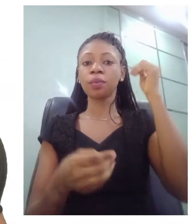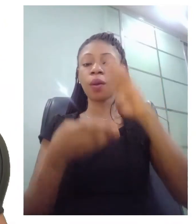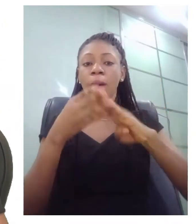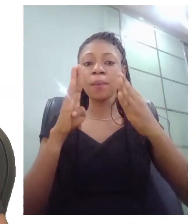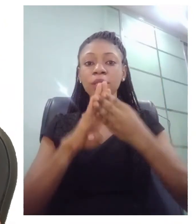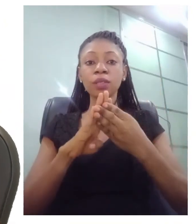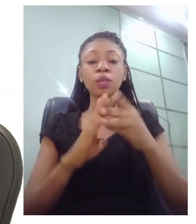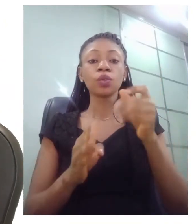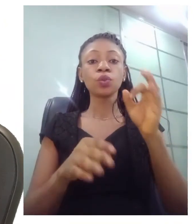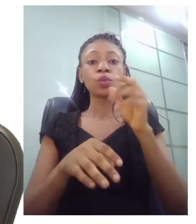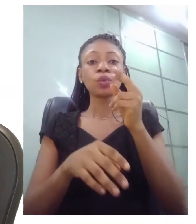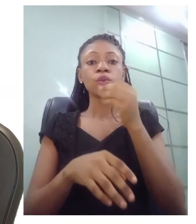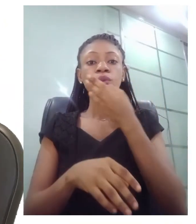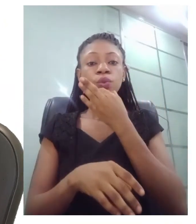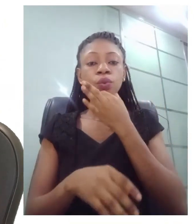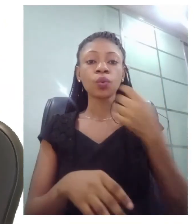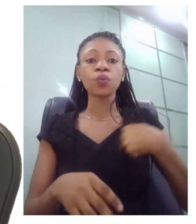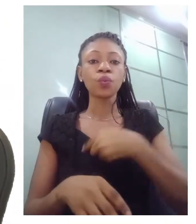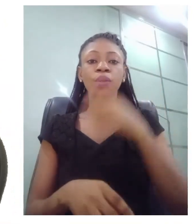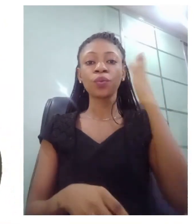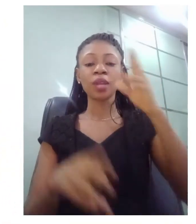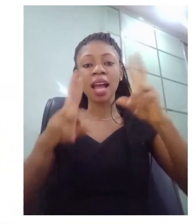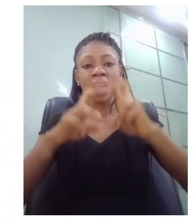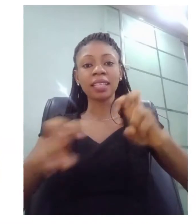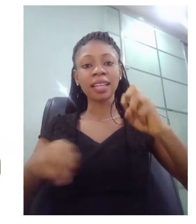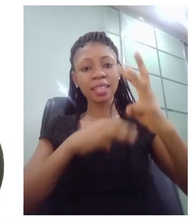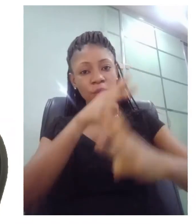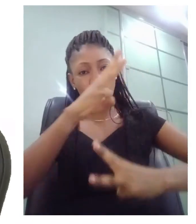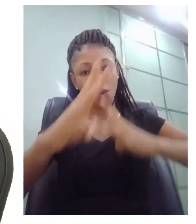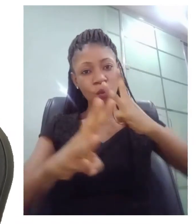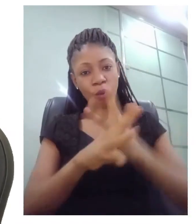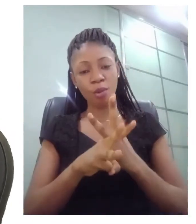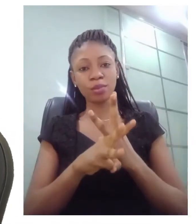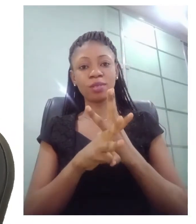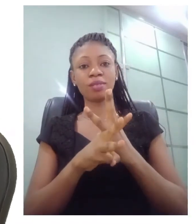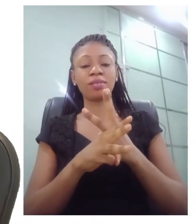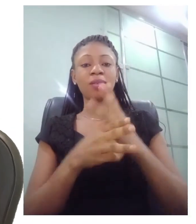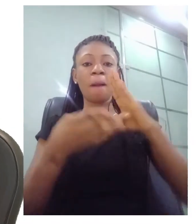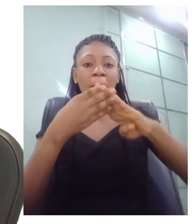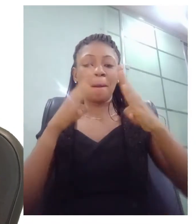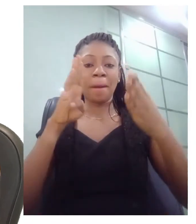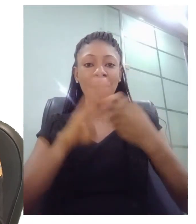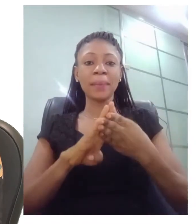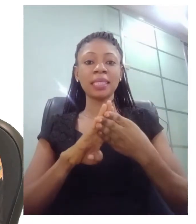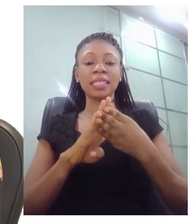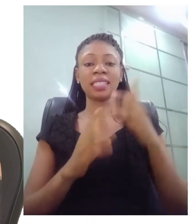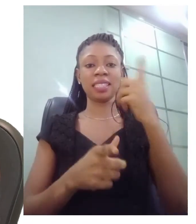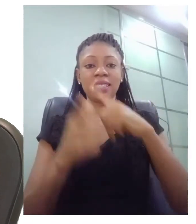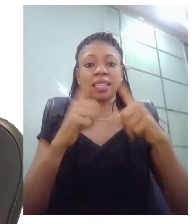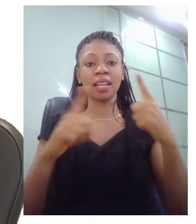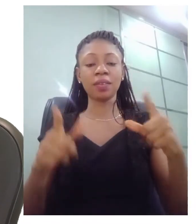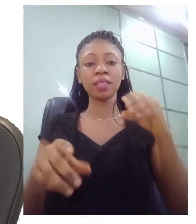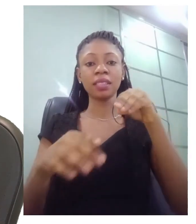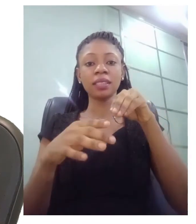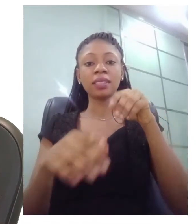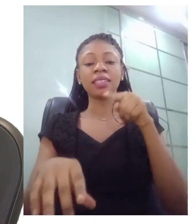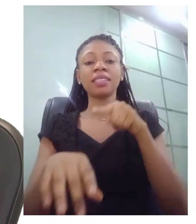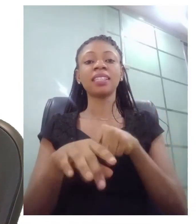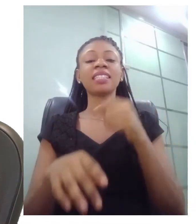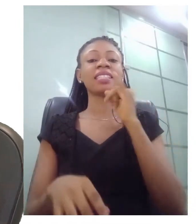right. So this is the indigenous hands, the indigenous voices. Do not forget Aisha's story. And I'm going to